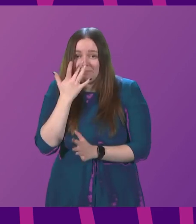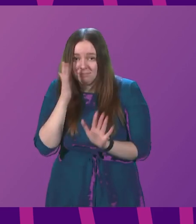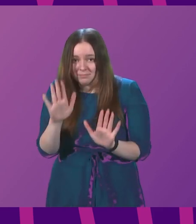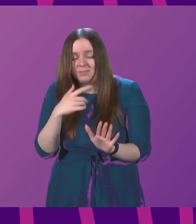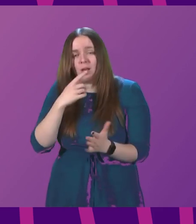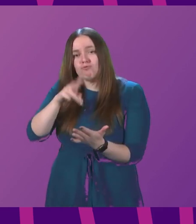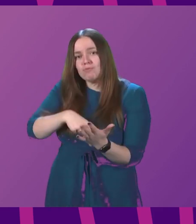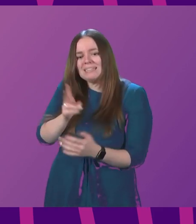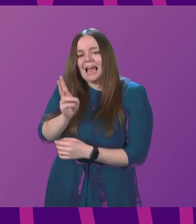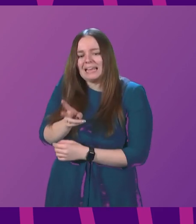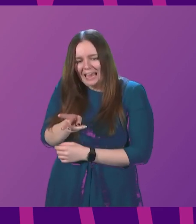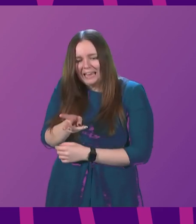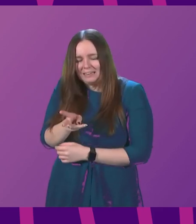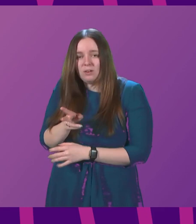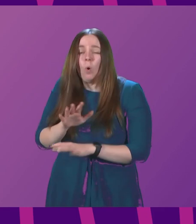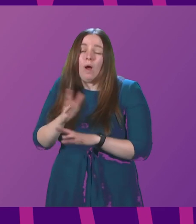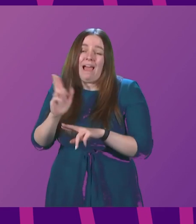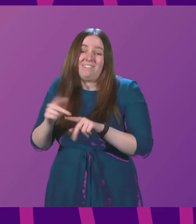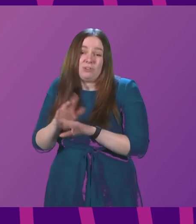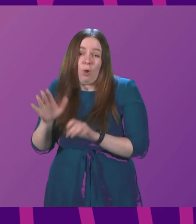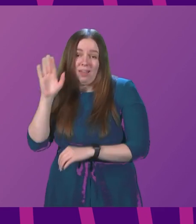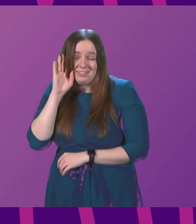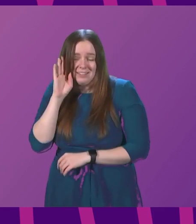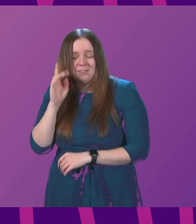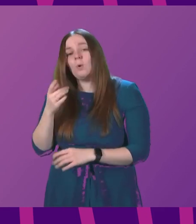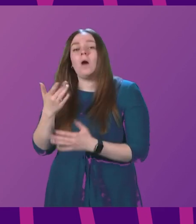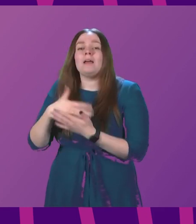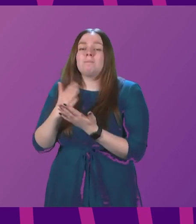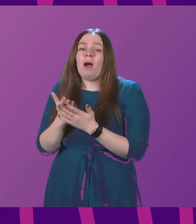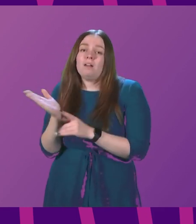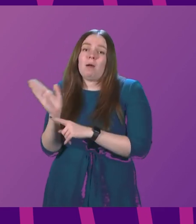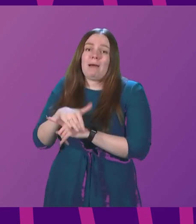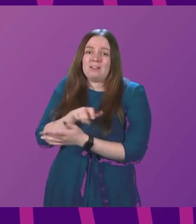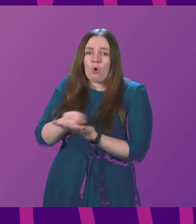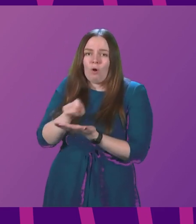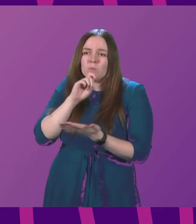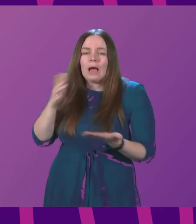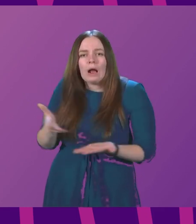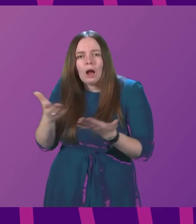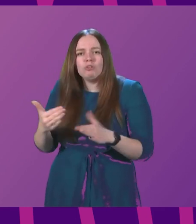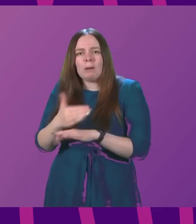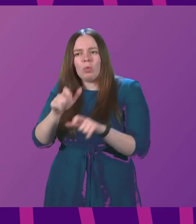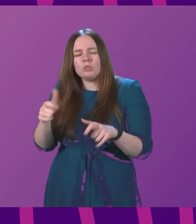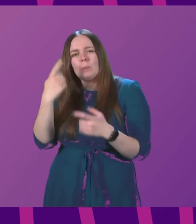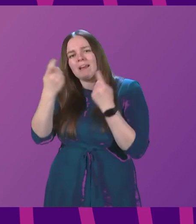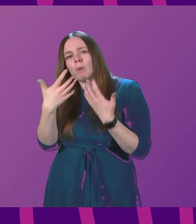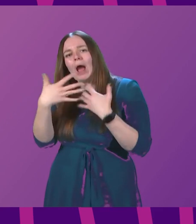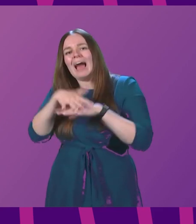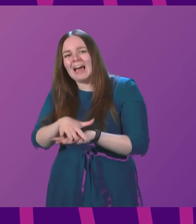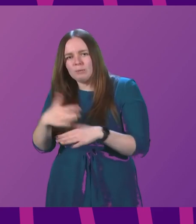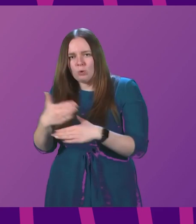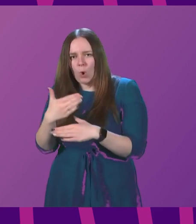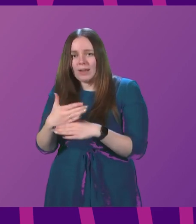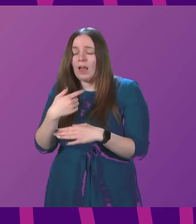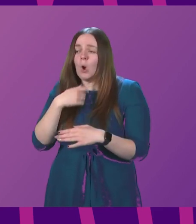me read it again or in case he wasn't listening. So as part of a phased return to the office, we will again encourage employers to consider hybrid working and look to them